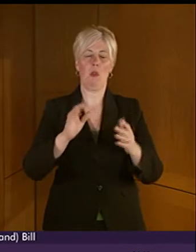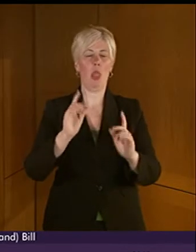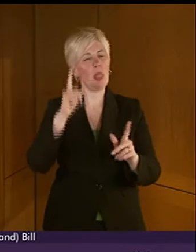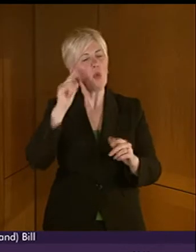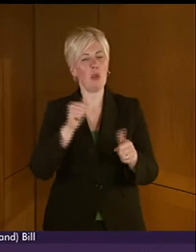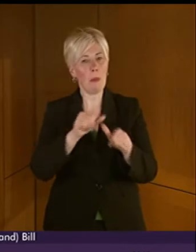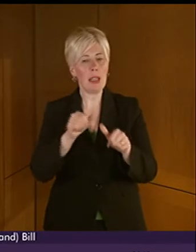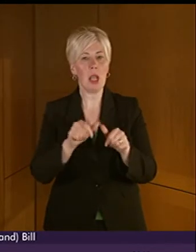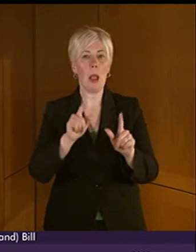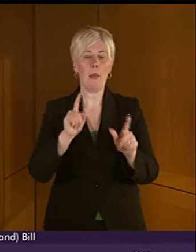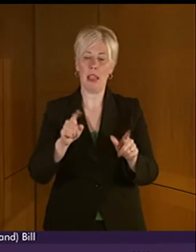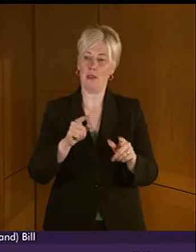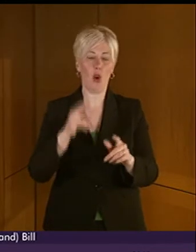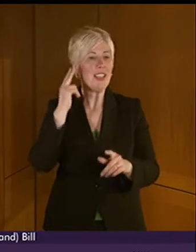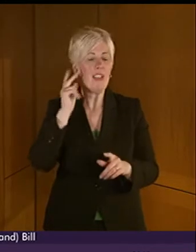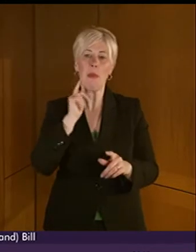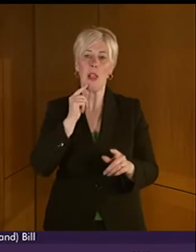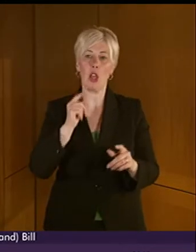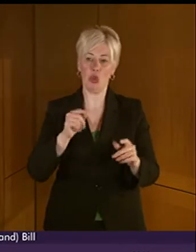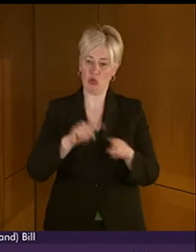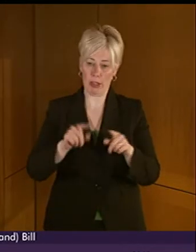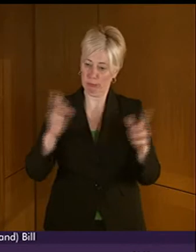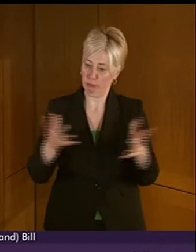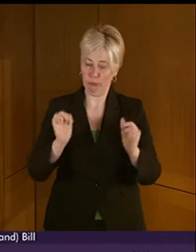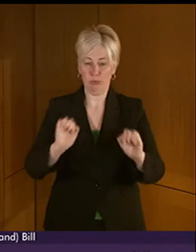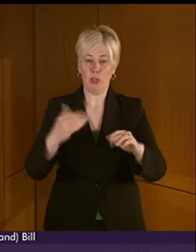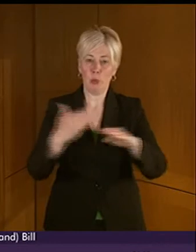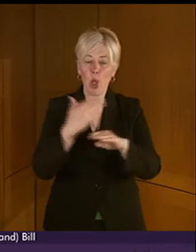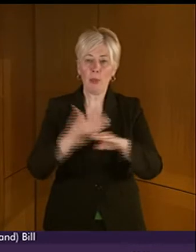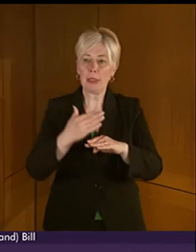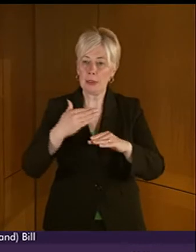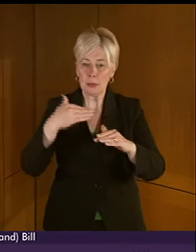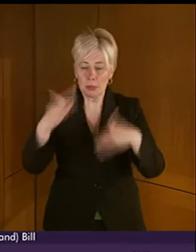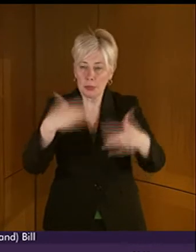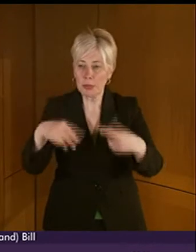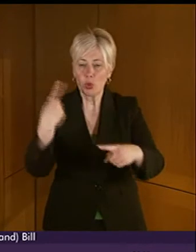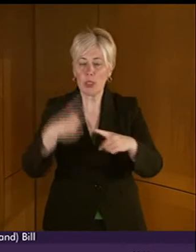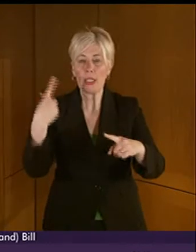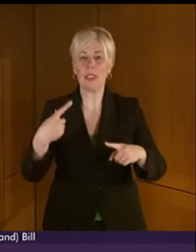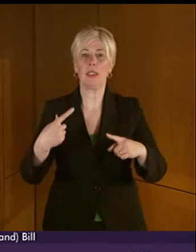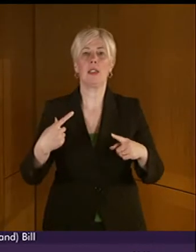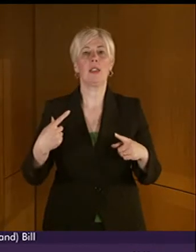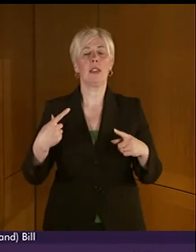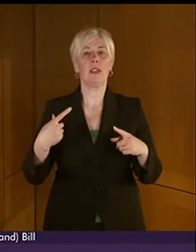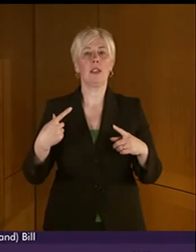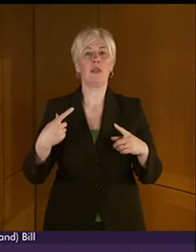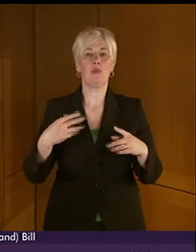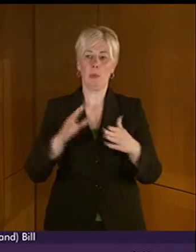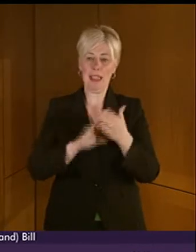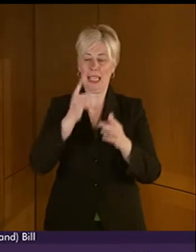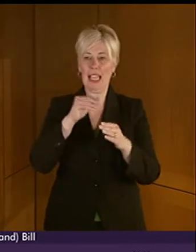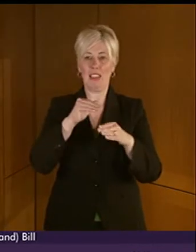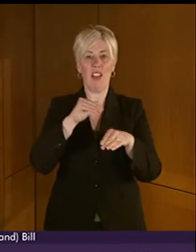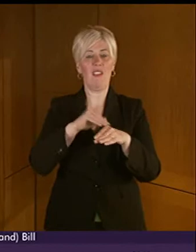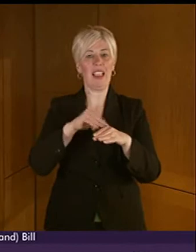the further employment of those who are deaf and to establish the profile and the means of an effective communication